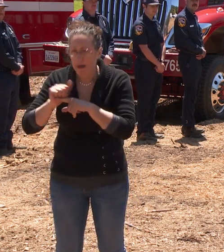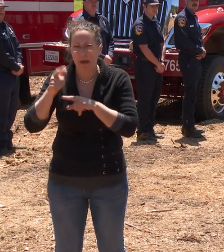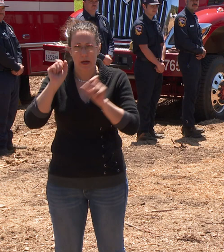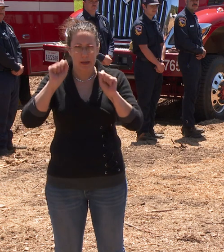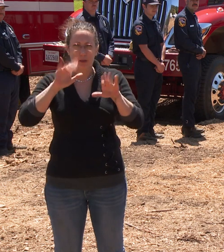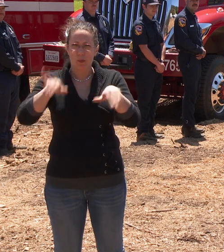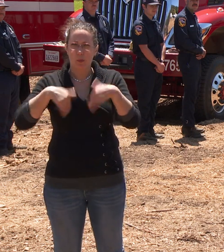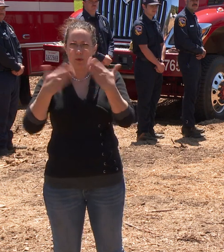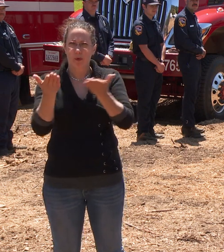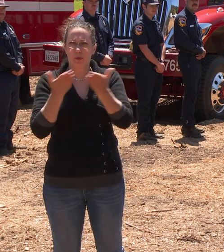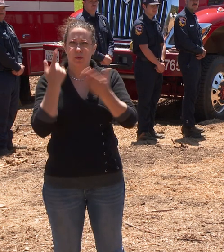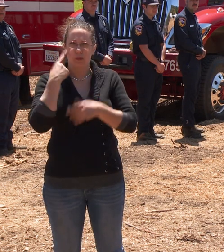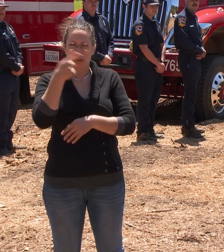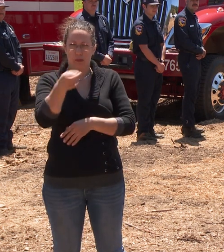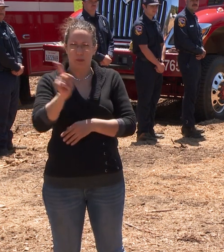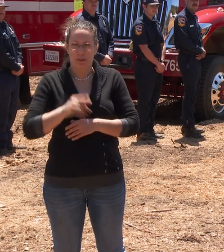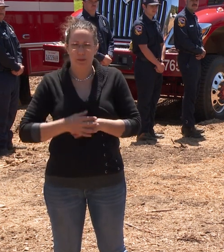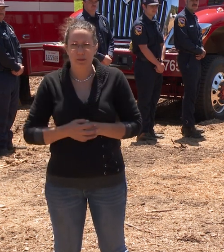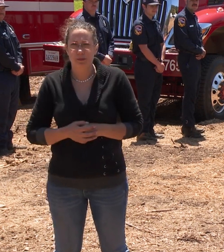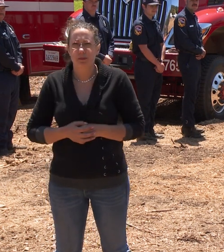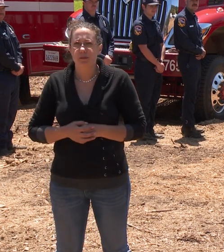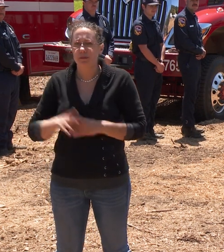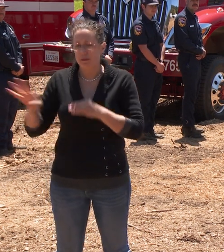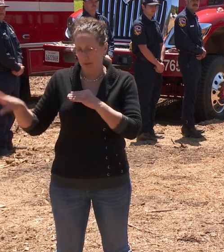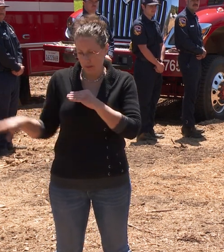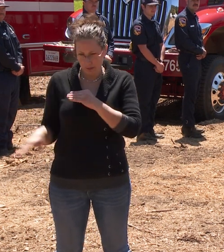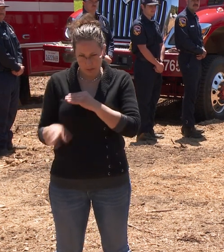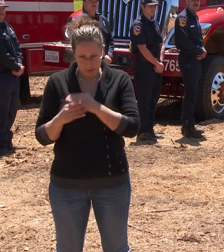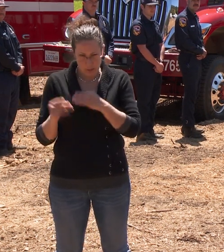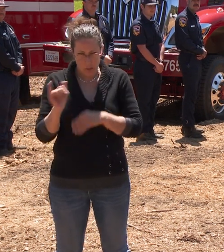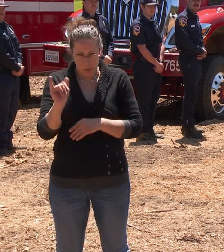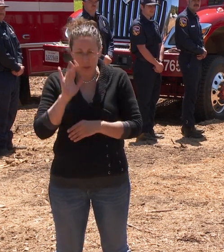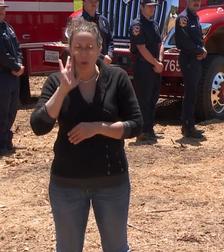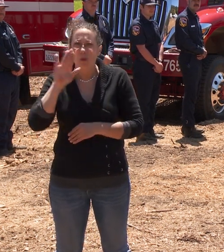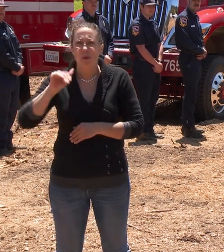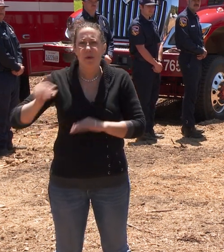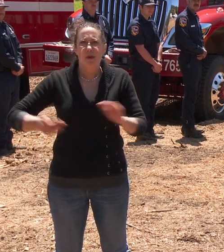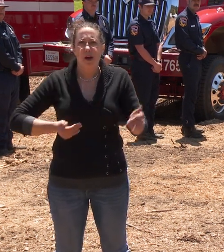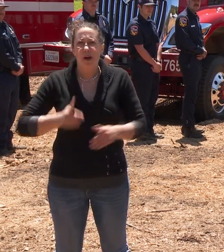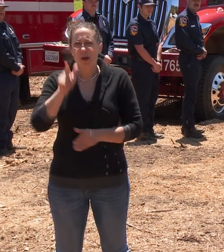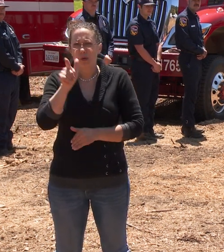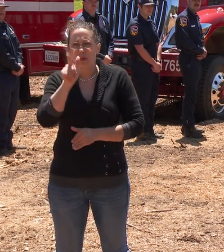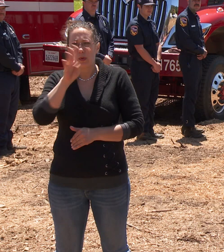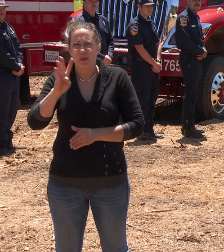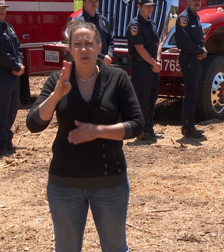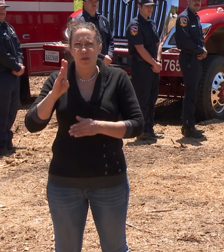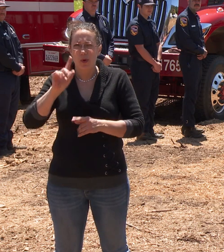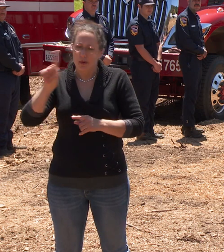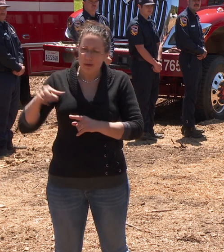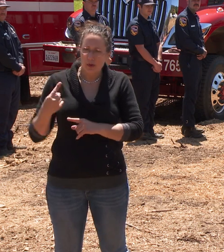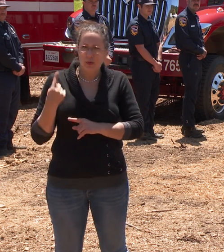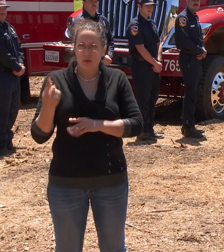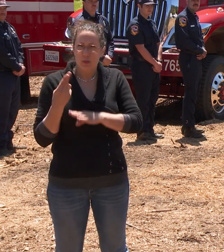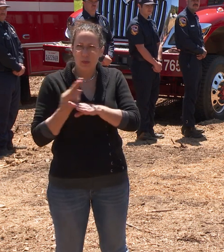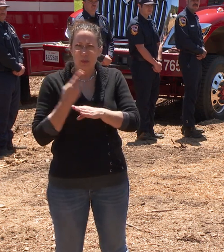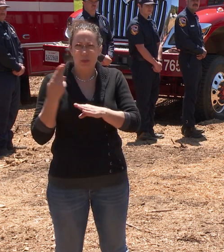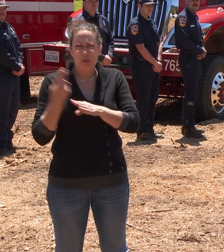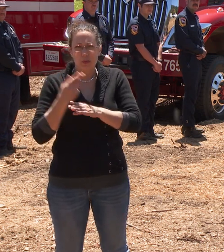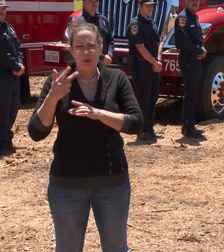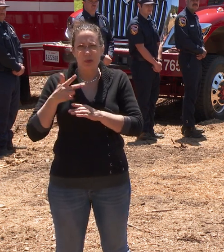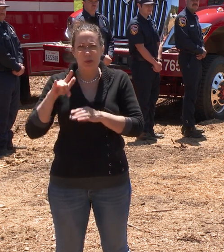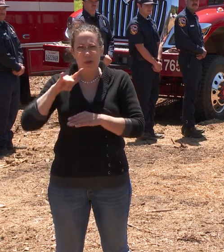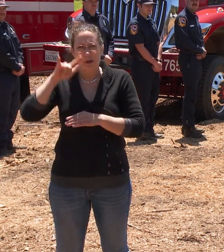you. In addition to that, we will hire 24 exclusive use aircraft across the state this year,